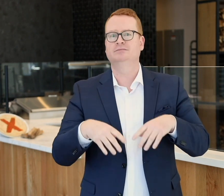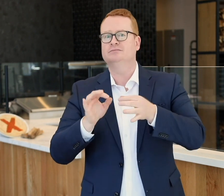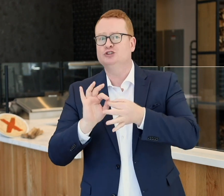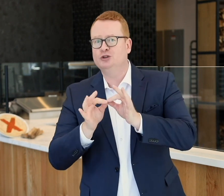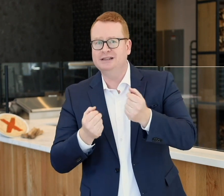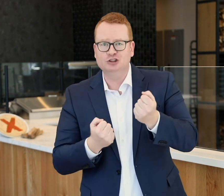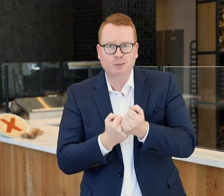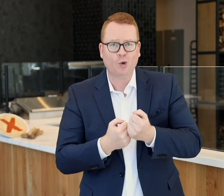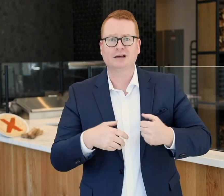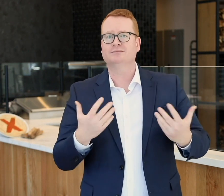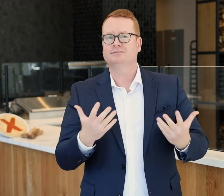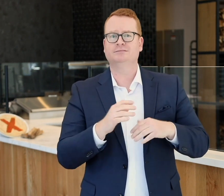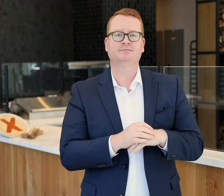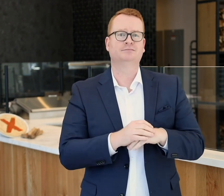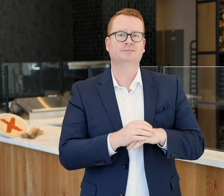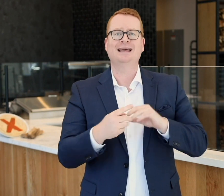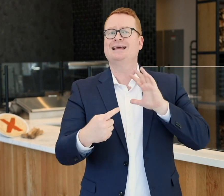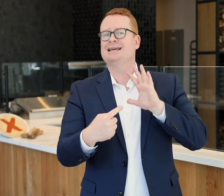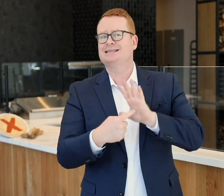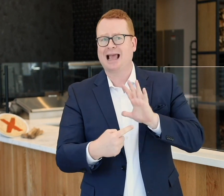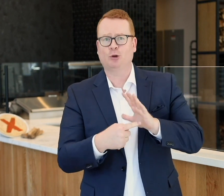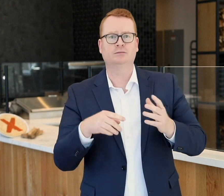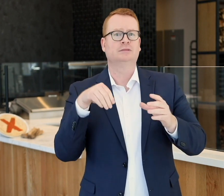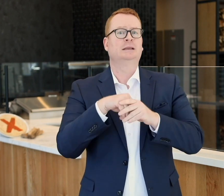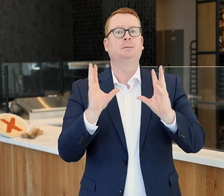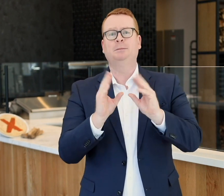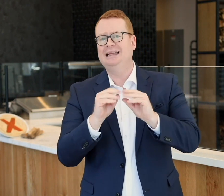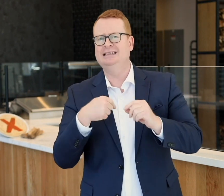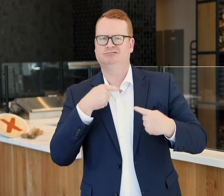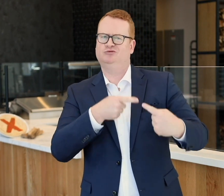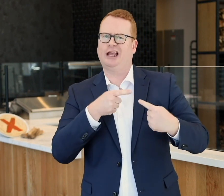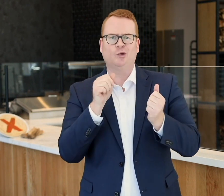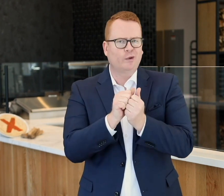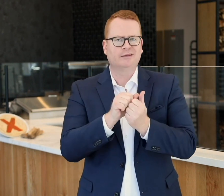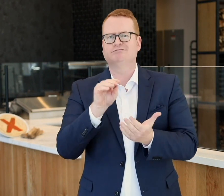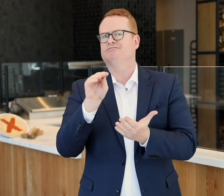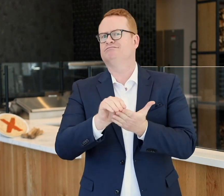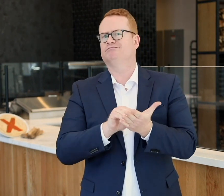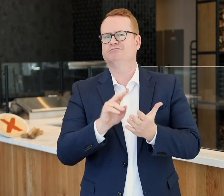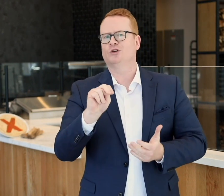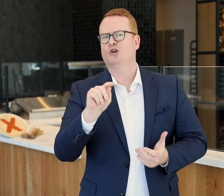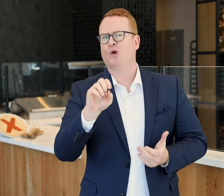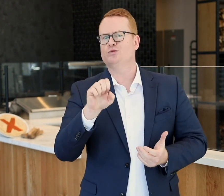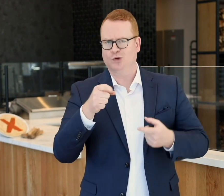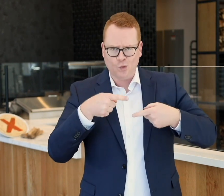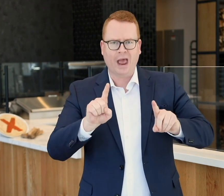interpreter supports. For example, I struggle taking notes in meetings while also having to watch the interpreter